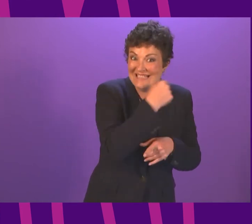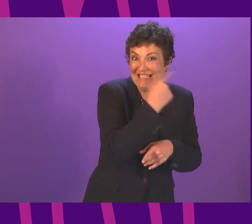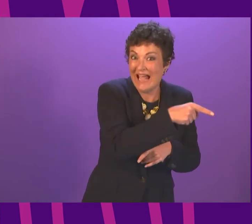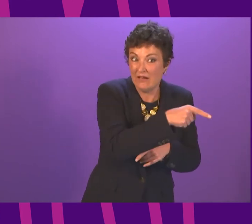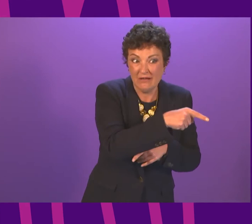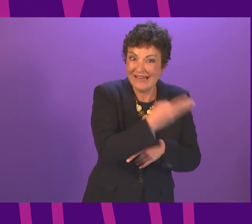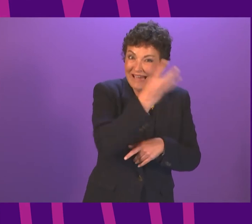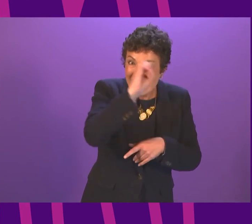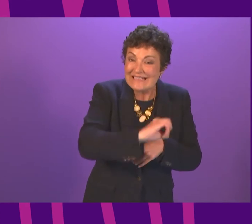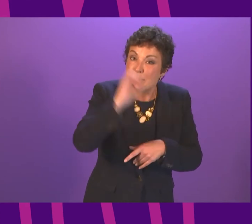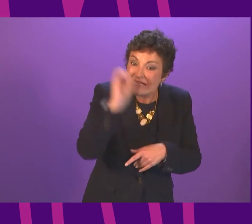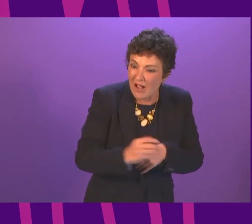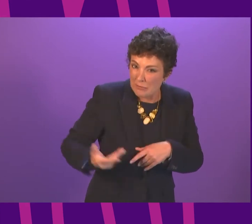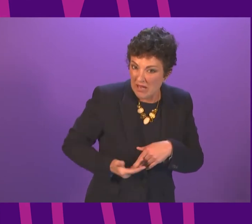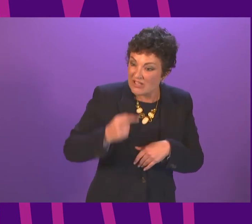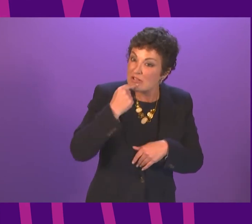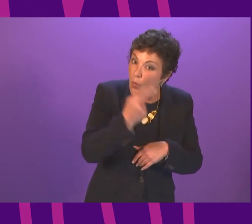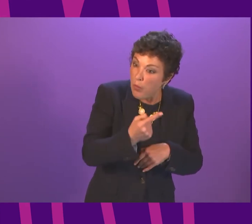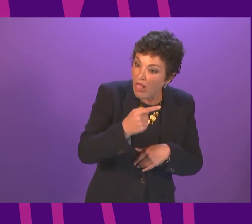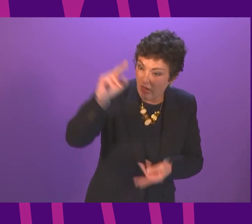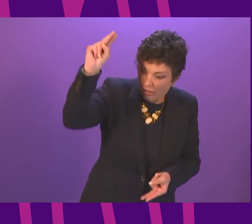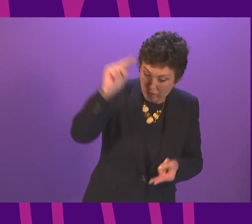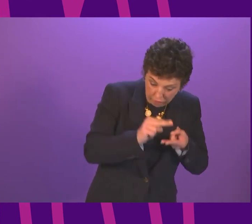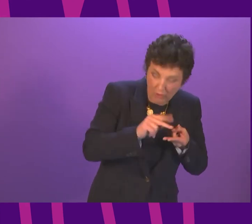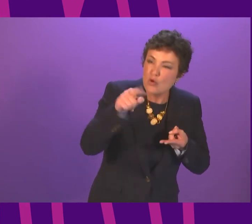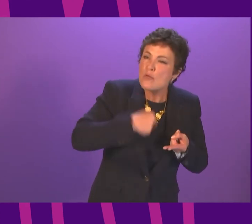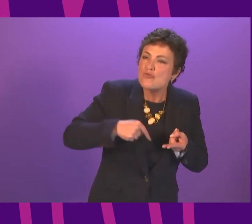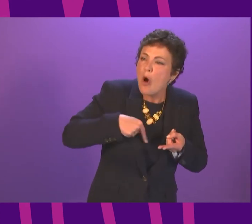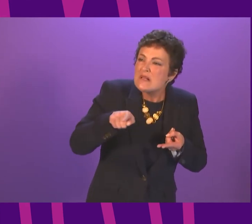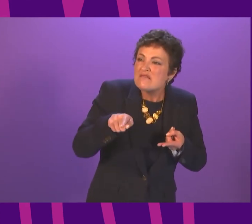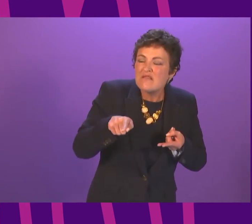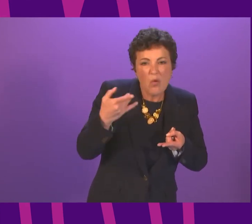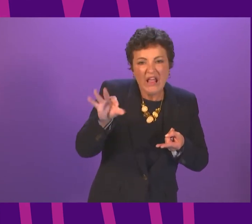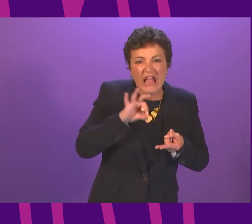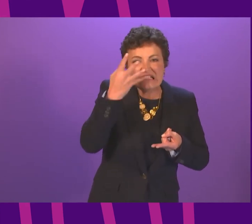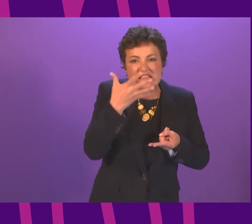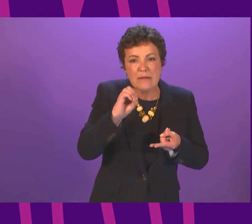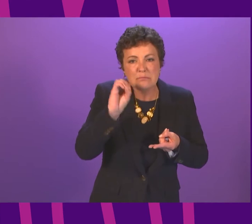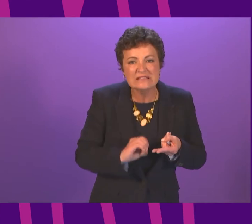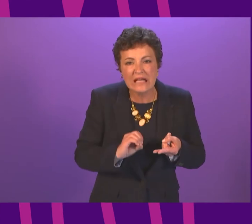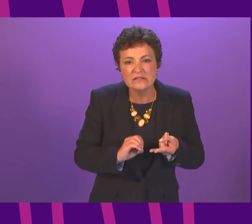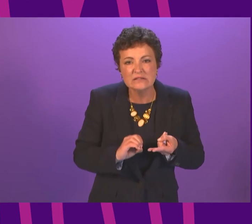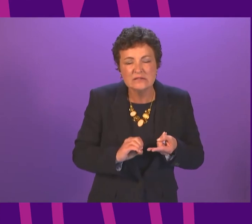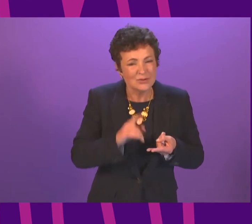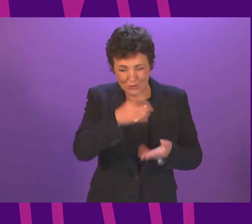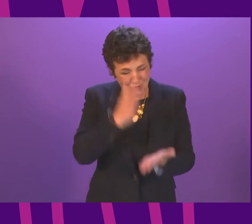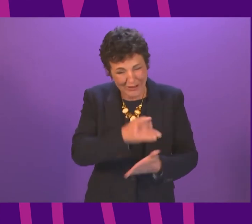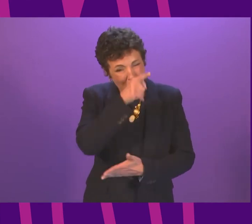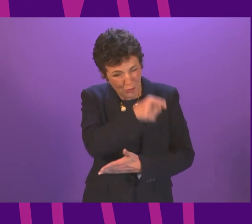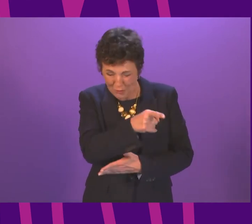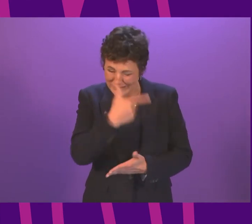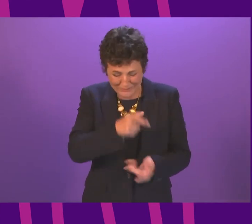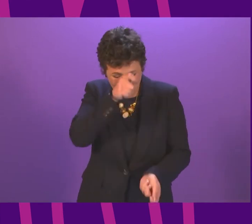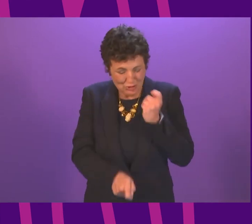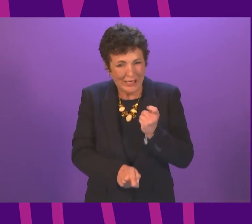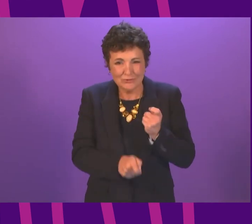will get less than was promised by the First Minister and the Scottish Government. So, this Government's approach to business does need a reset. But more than